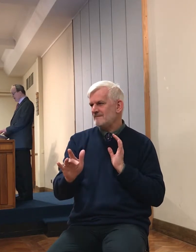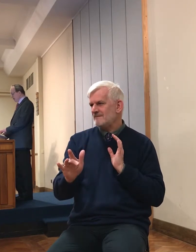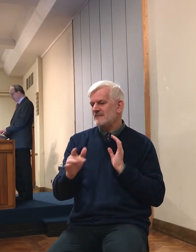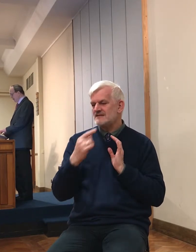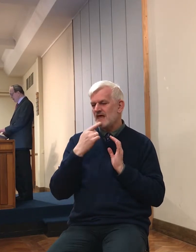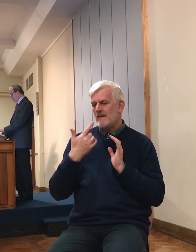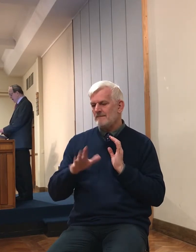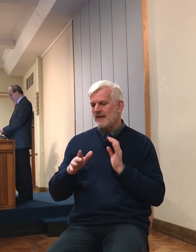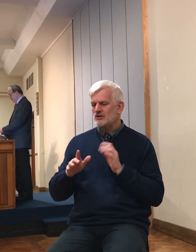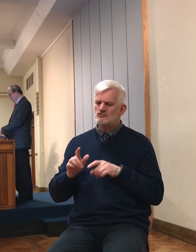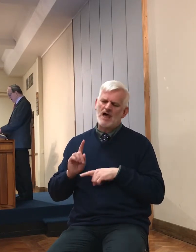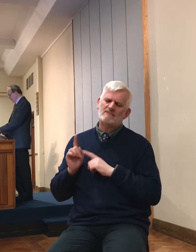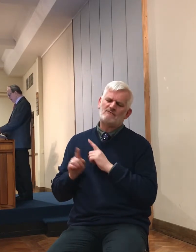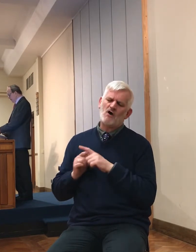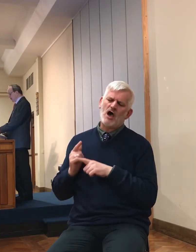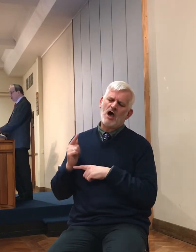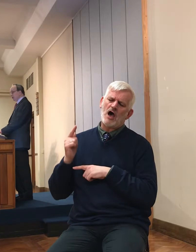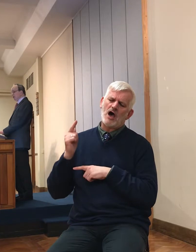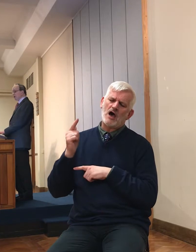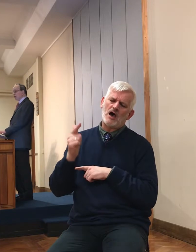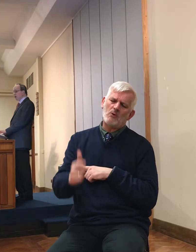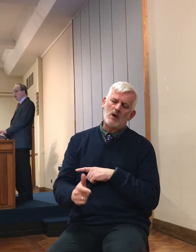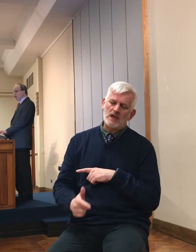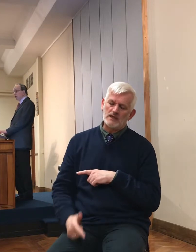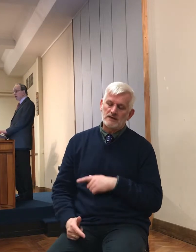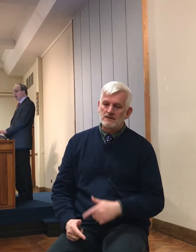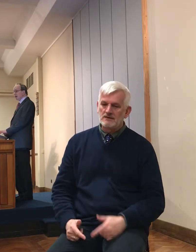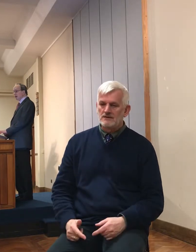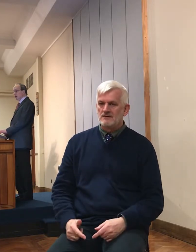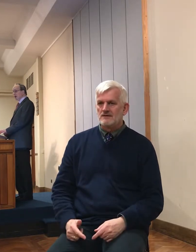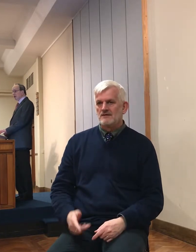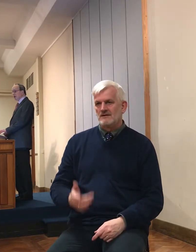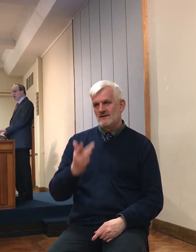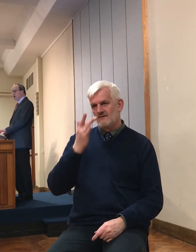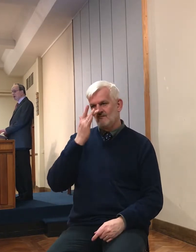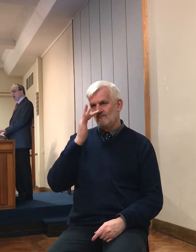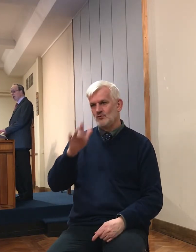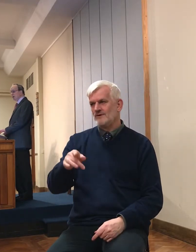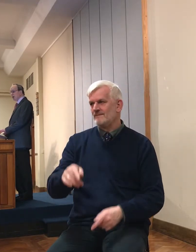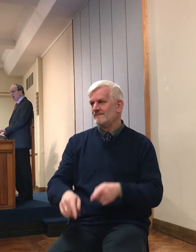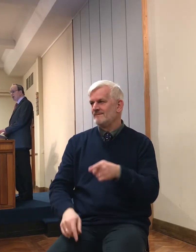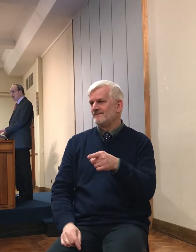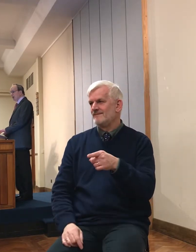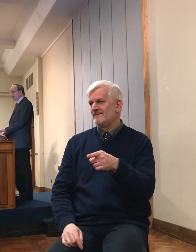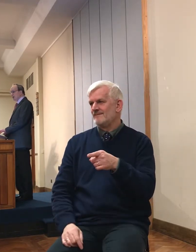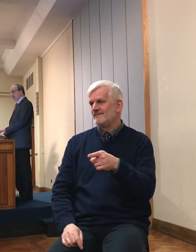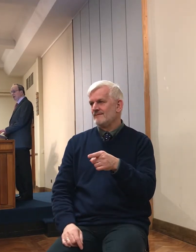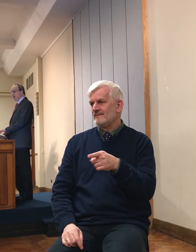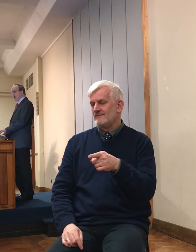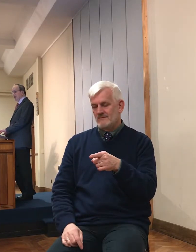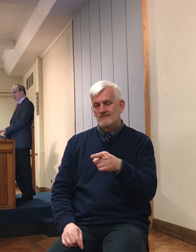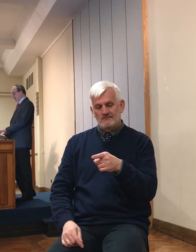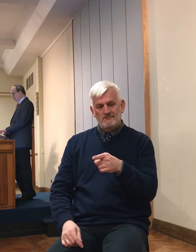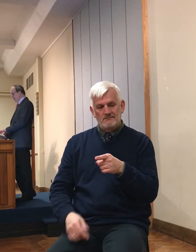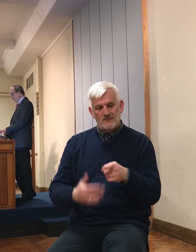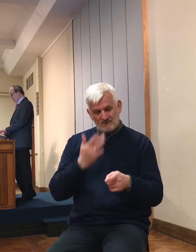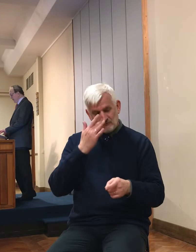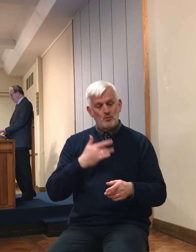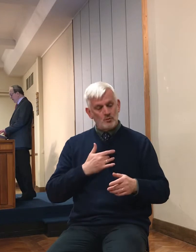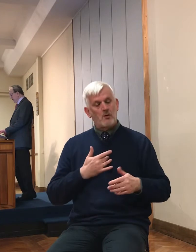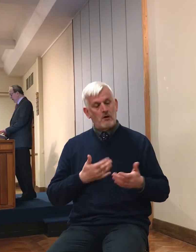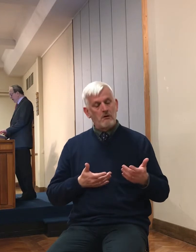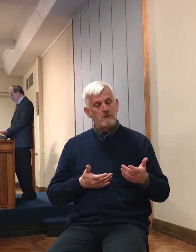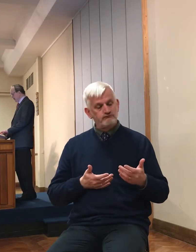in their approach. Joshua was fooled. Nevertheless, it was the will of God that if you like, the